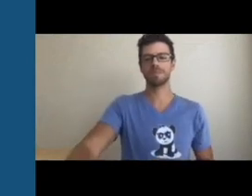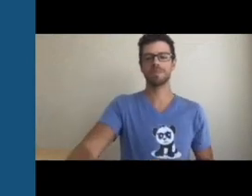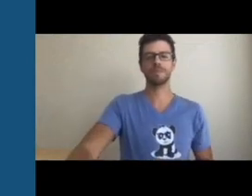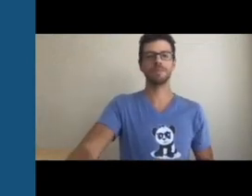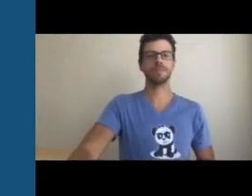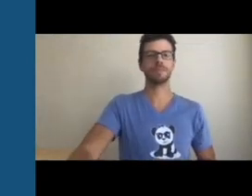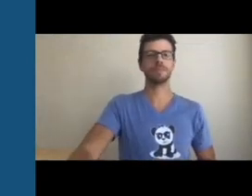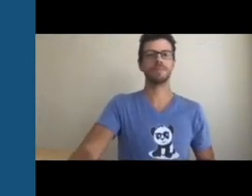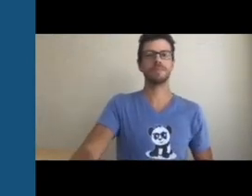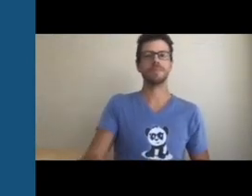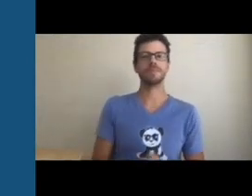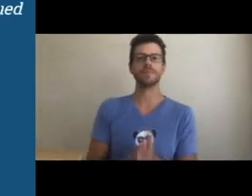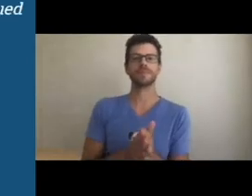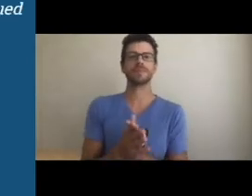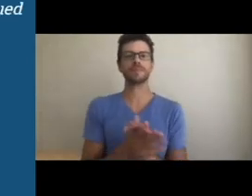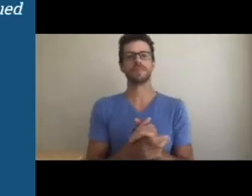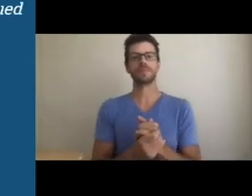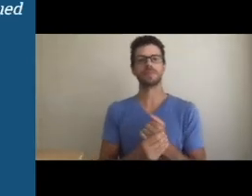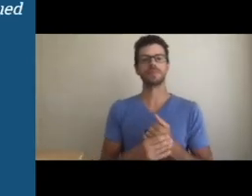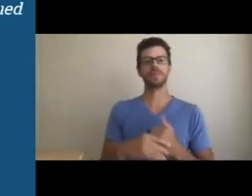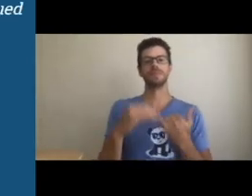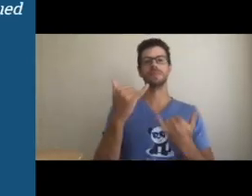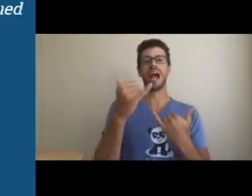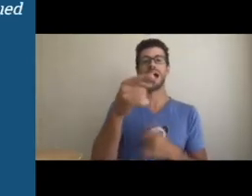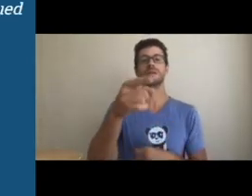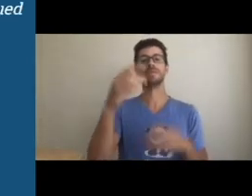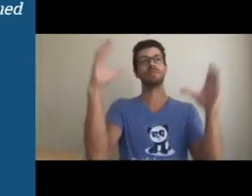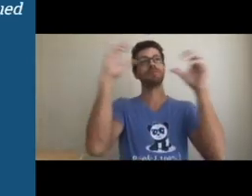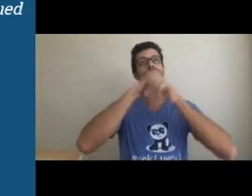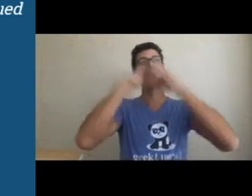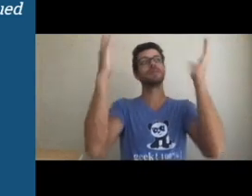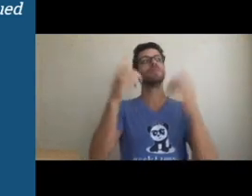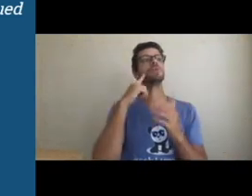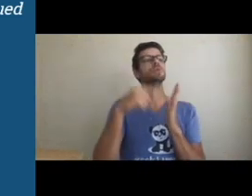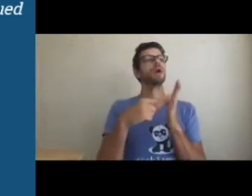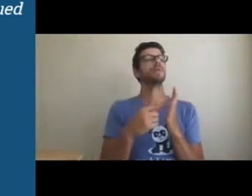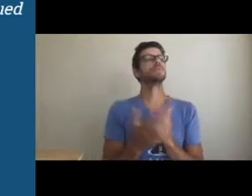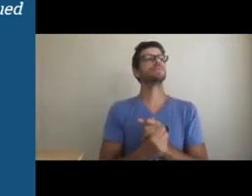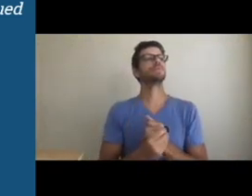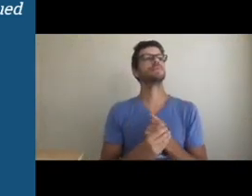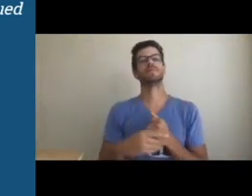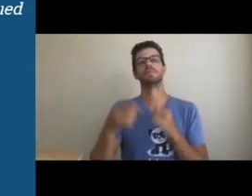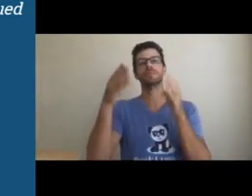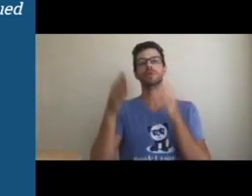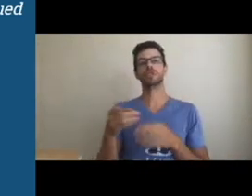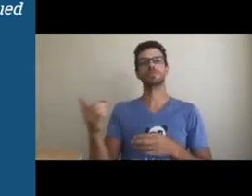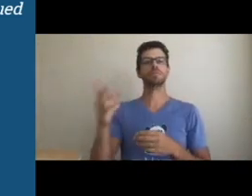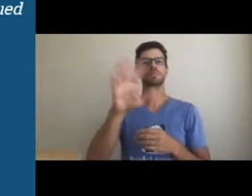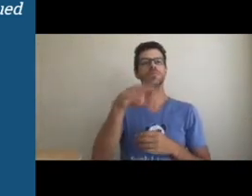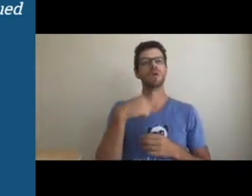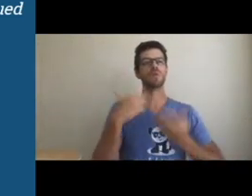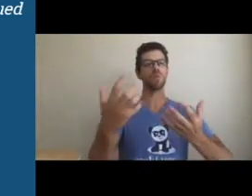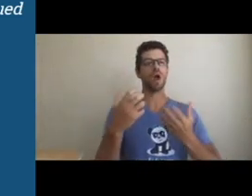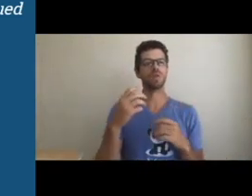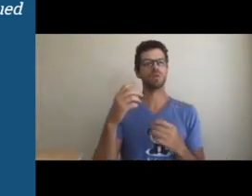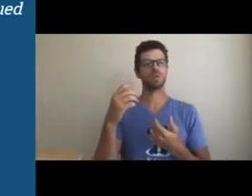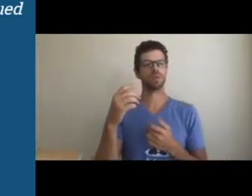as we move forward. Now, imagine a person who wants a car because they're tired of walking.